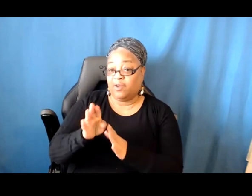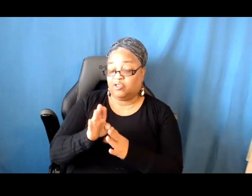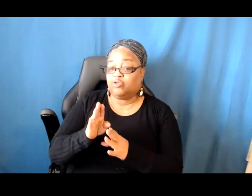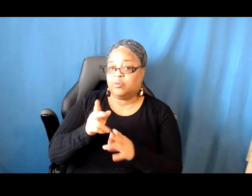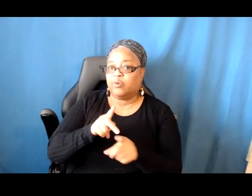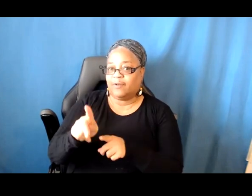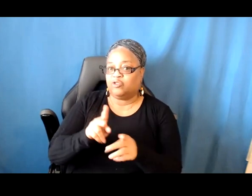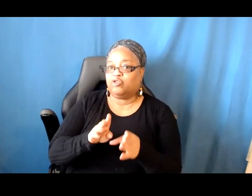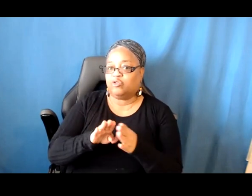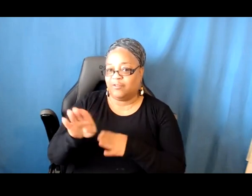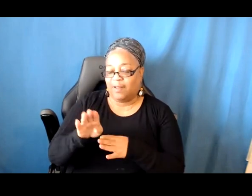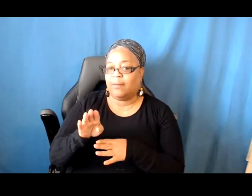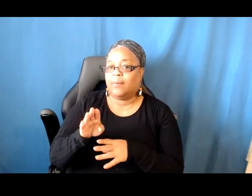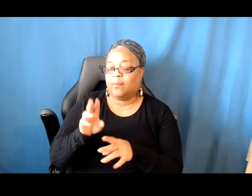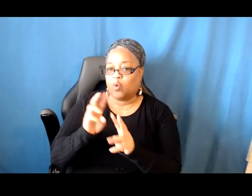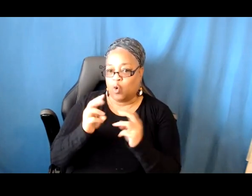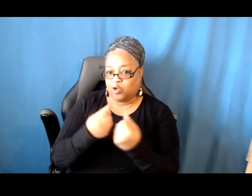kinds of consultants that we've worked with.